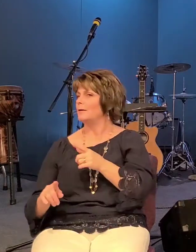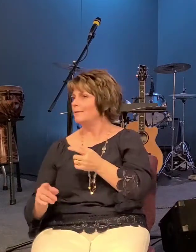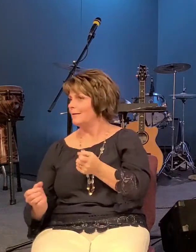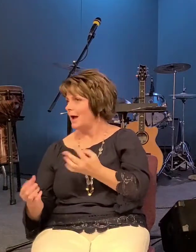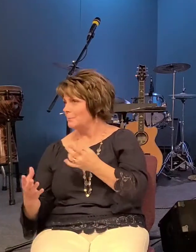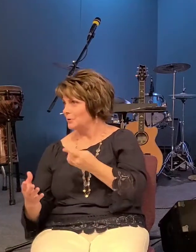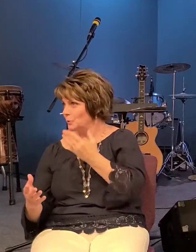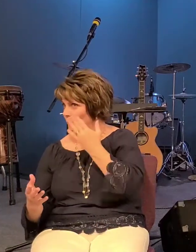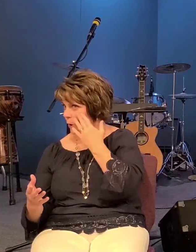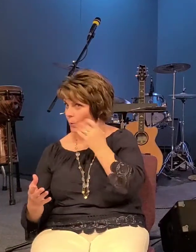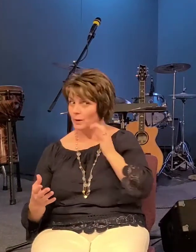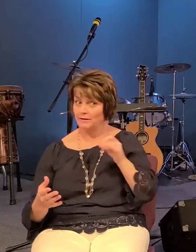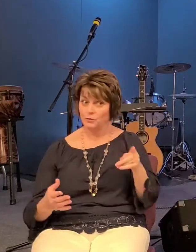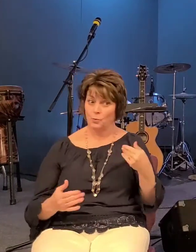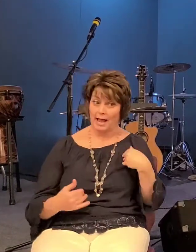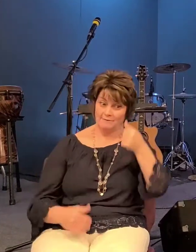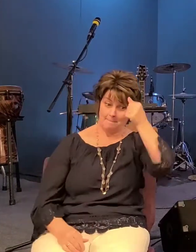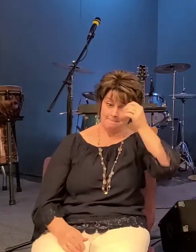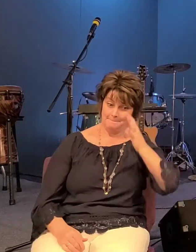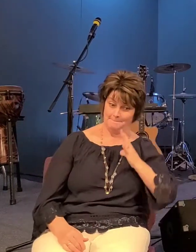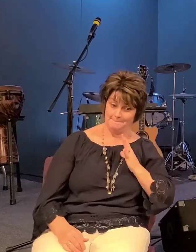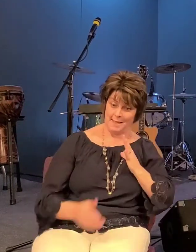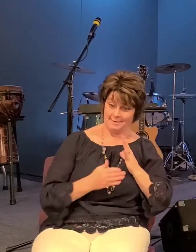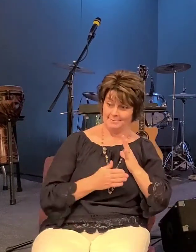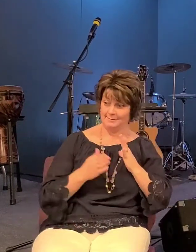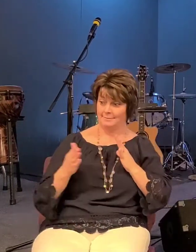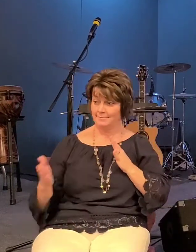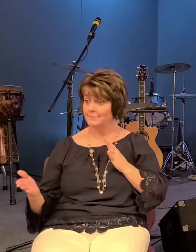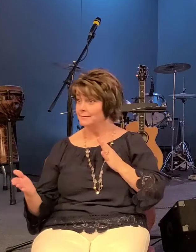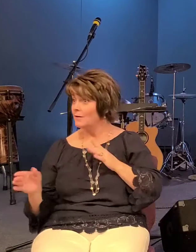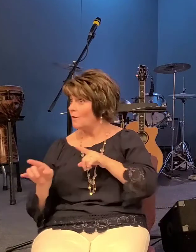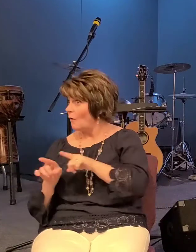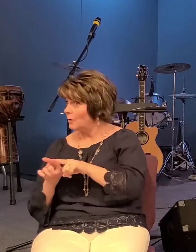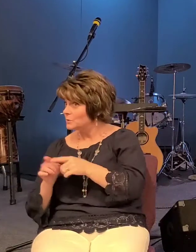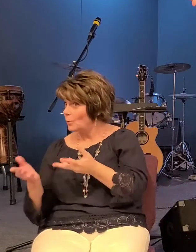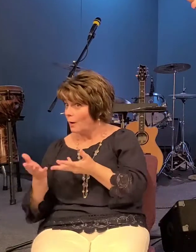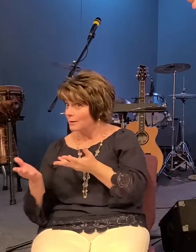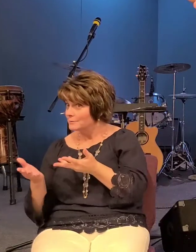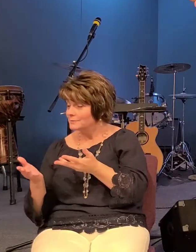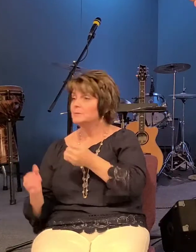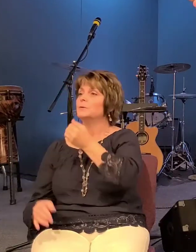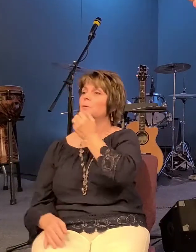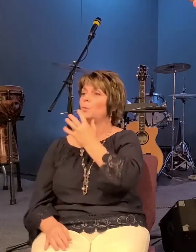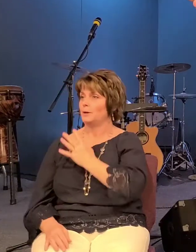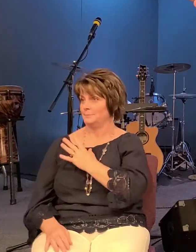where there are men there are also likely women